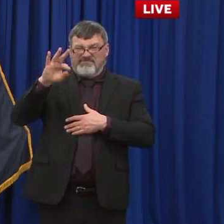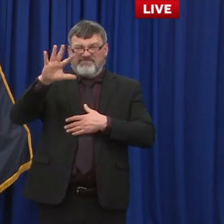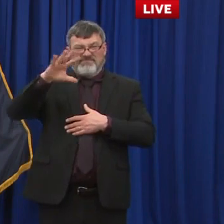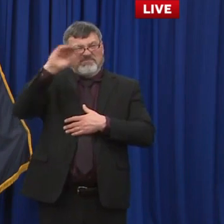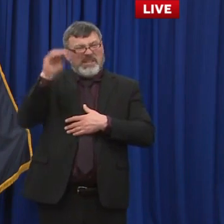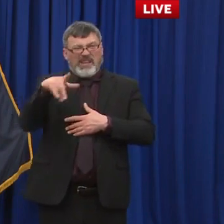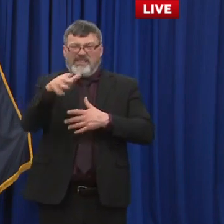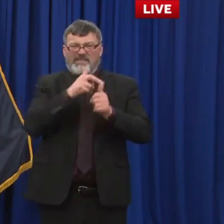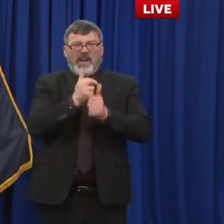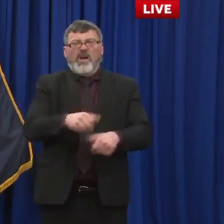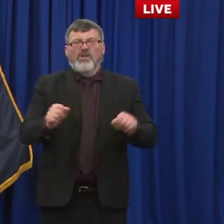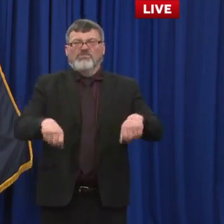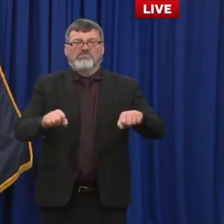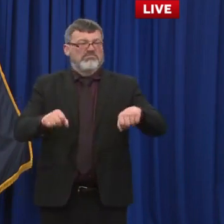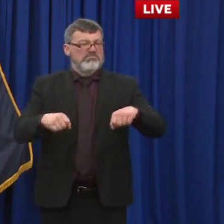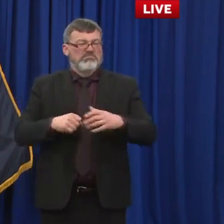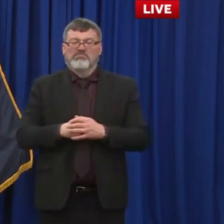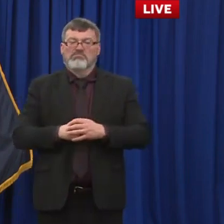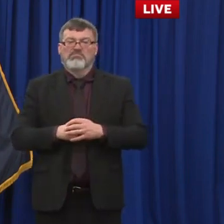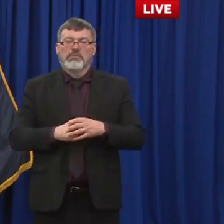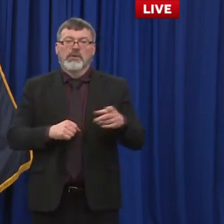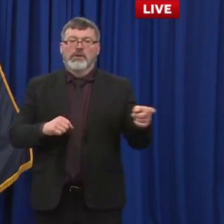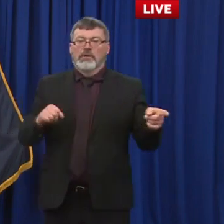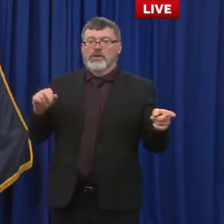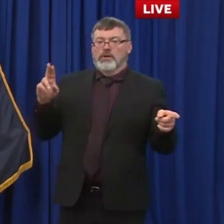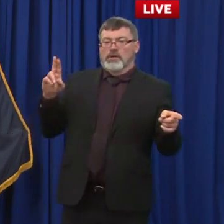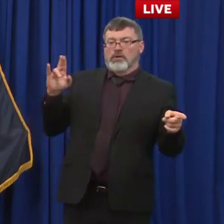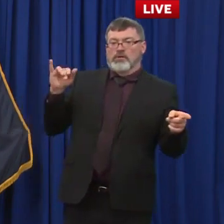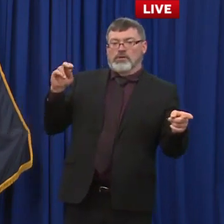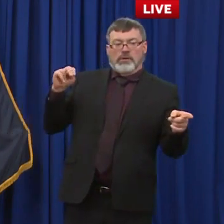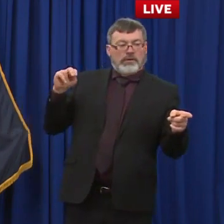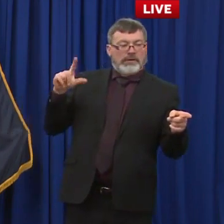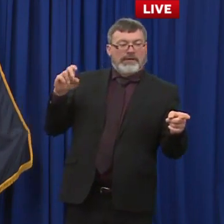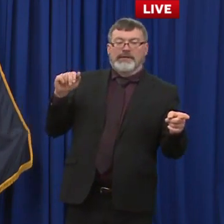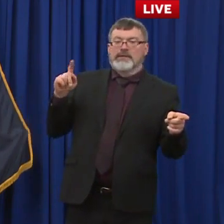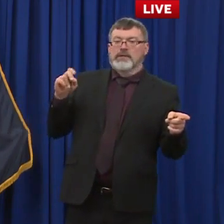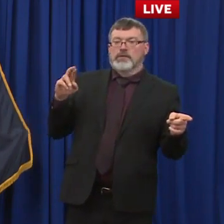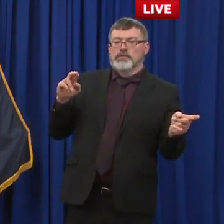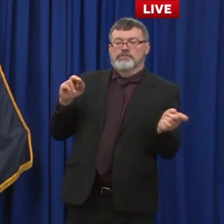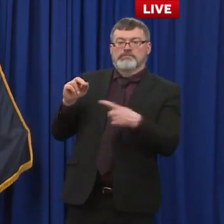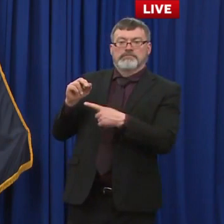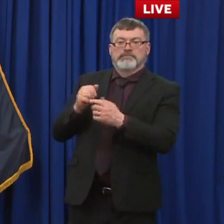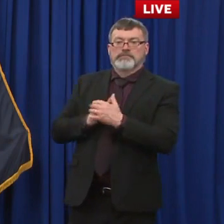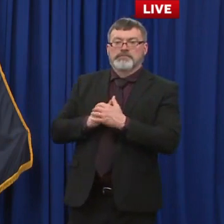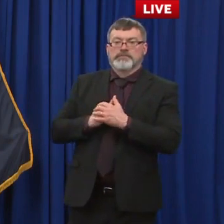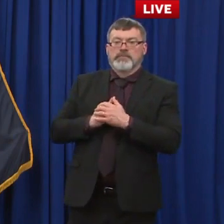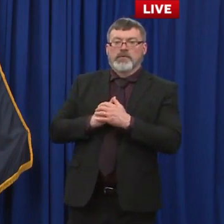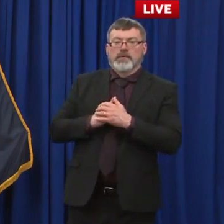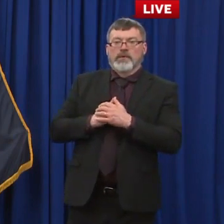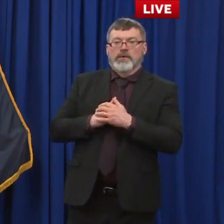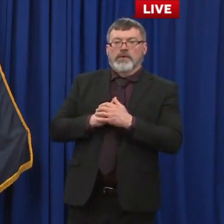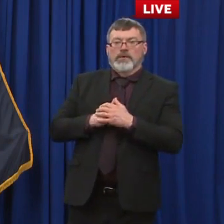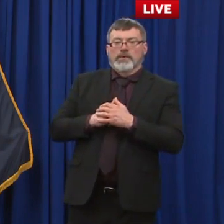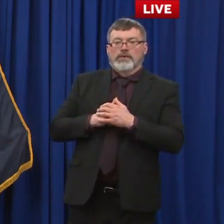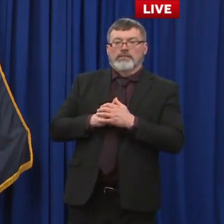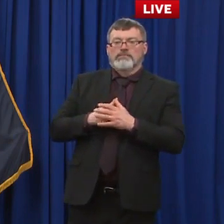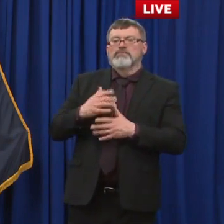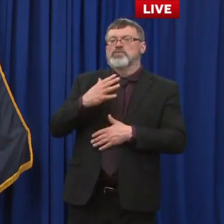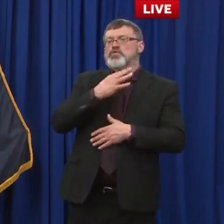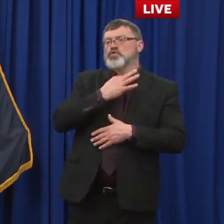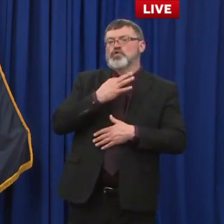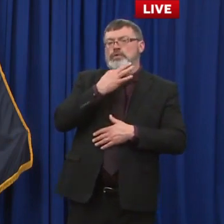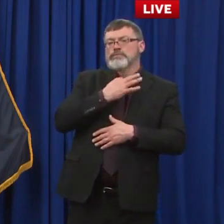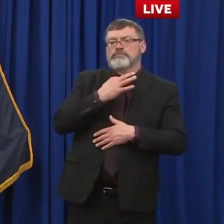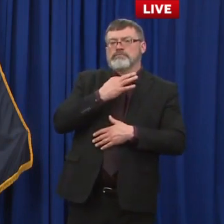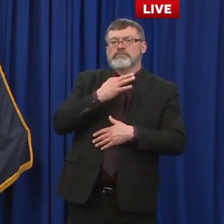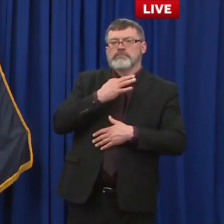given the real small numbers here you think for you and dr dale she had any thoughts on this are we ever going to be able